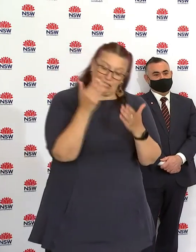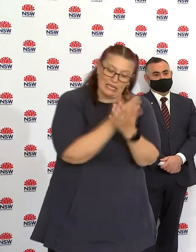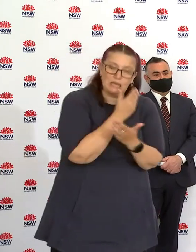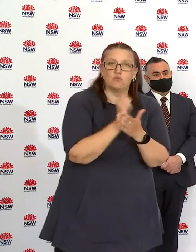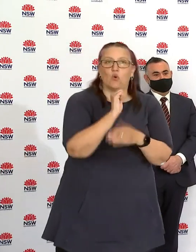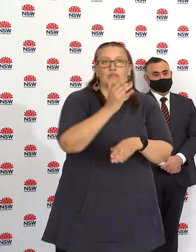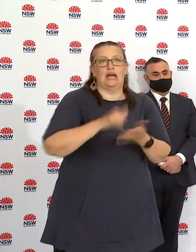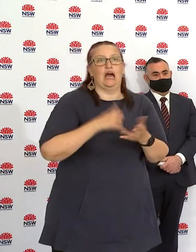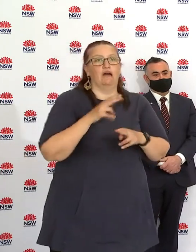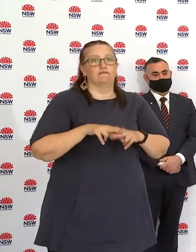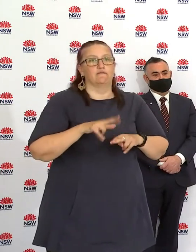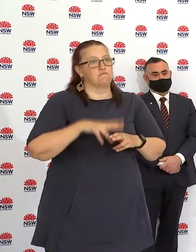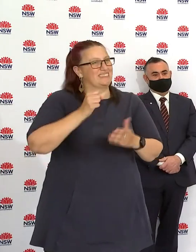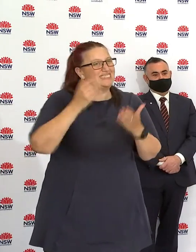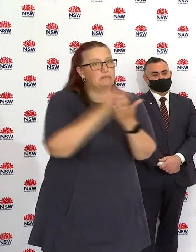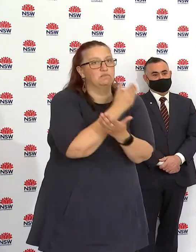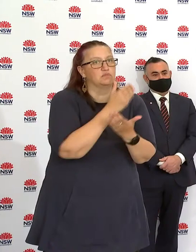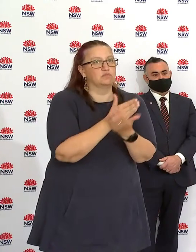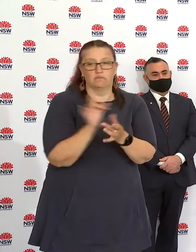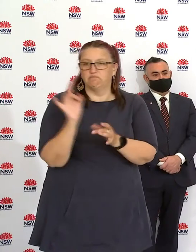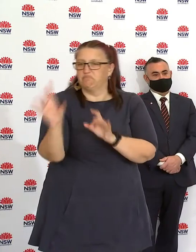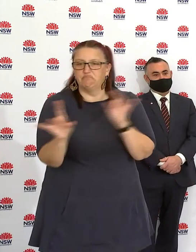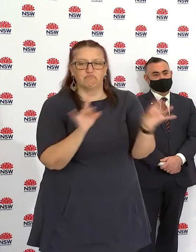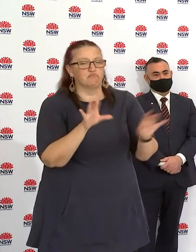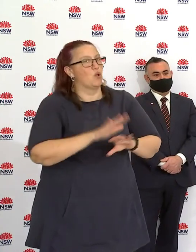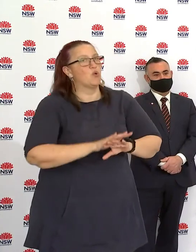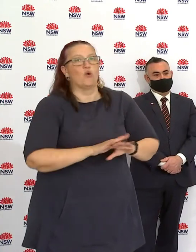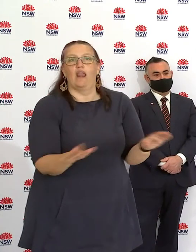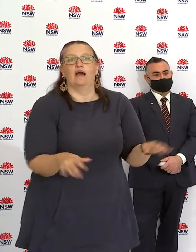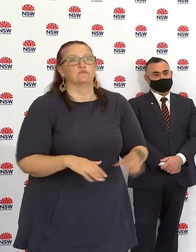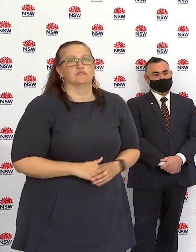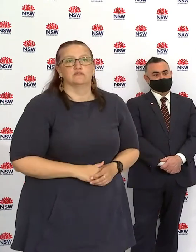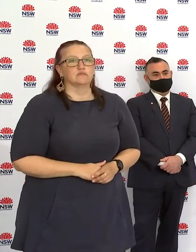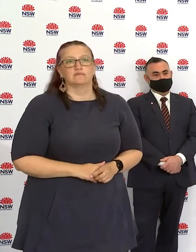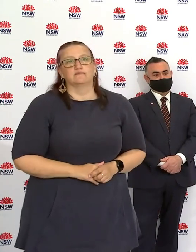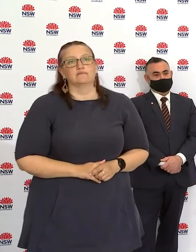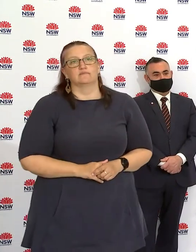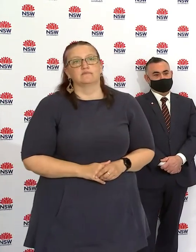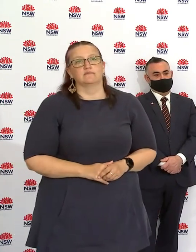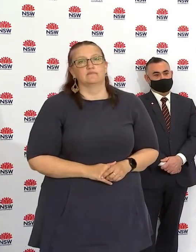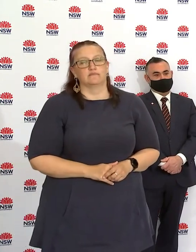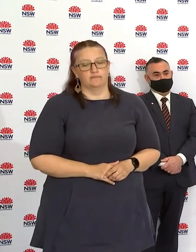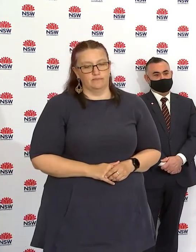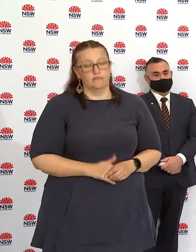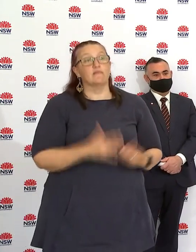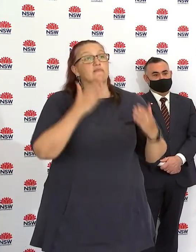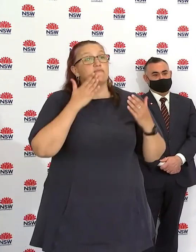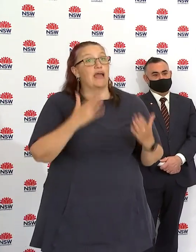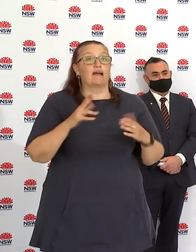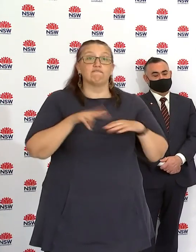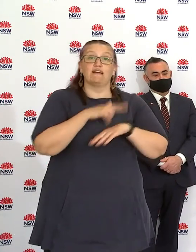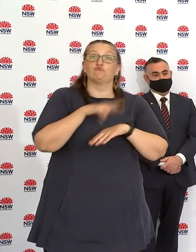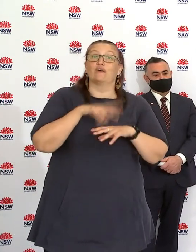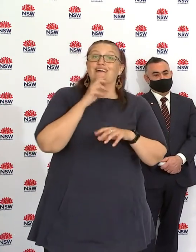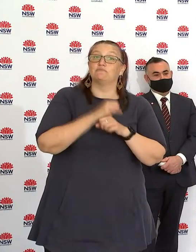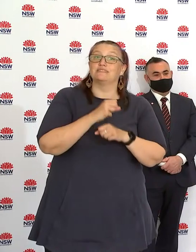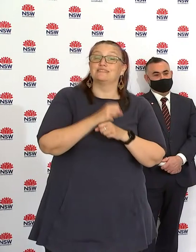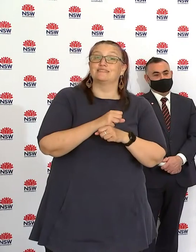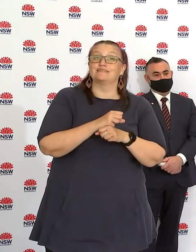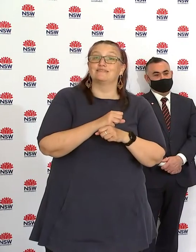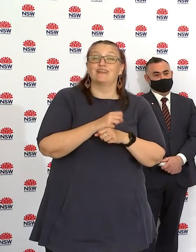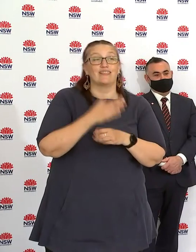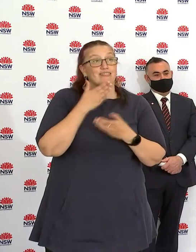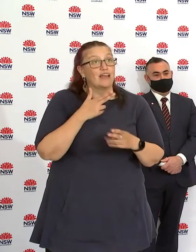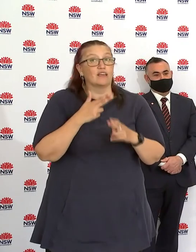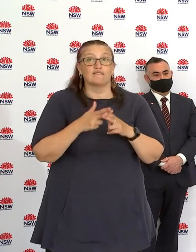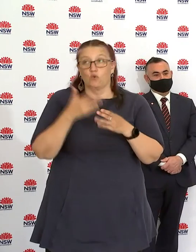connected to their businesses as we move through this lockdown period. I want to thank the Federal Government, the Prime Minister and the Federal Treasurer